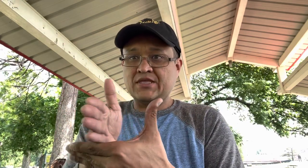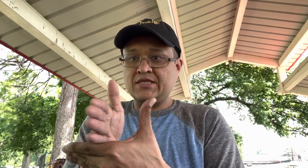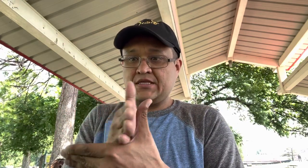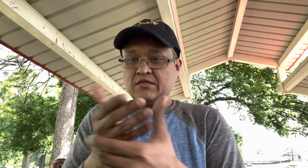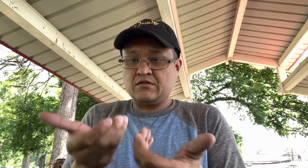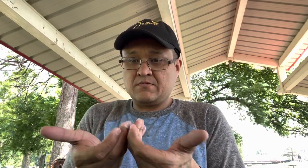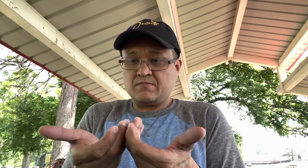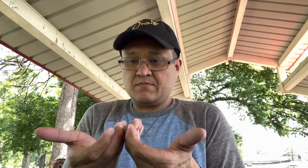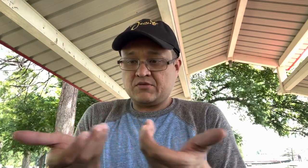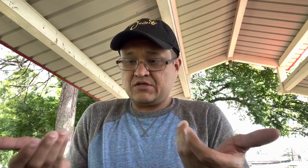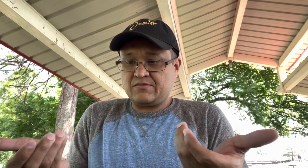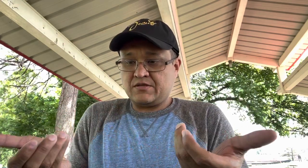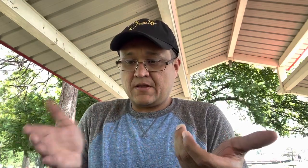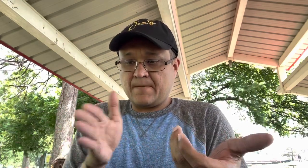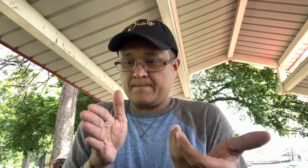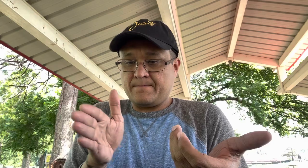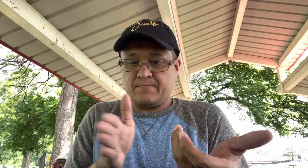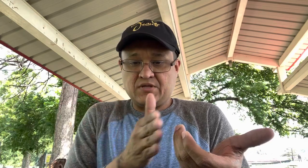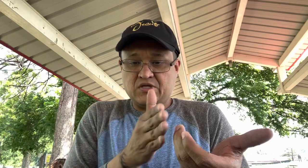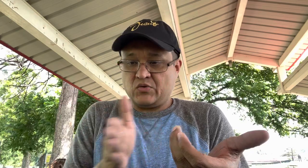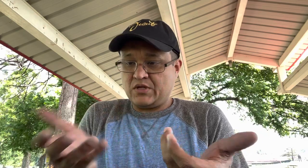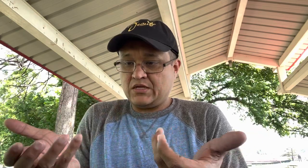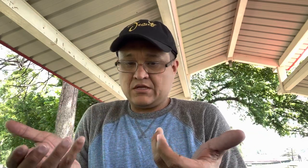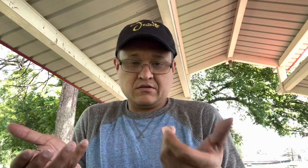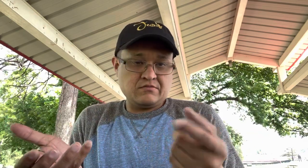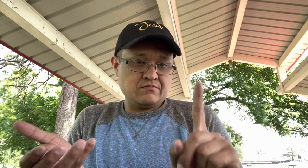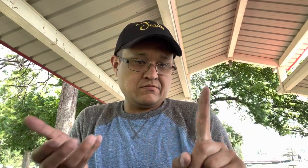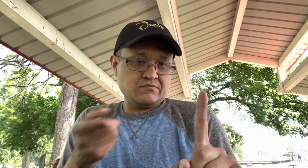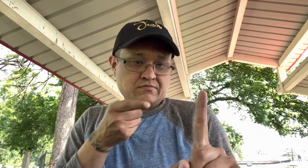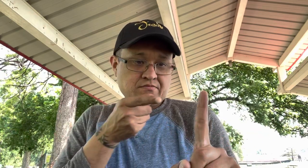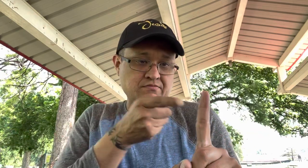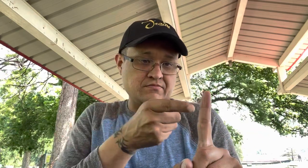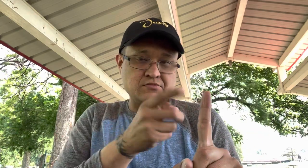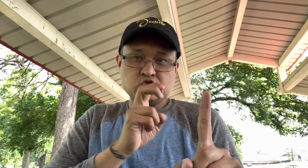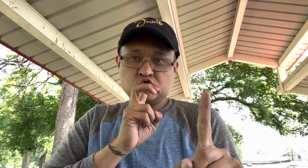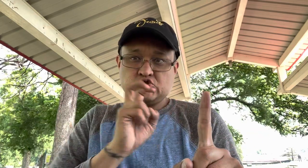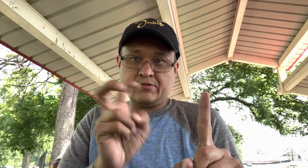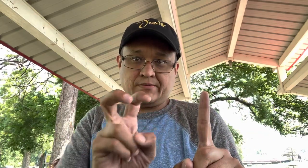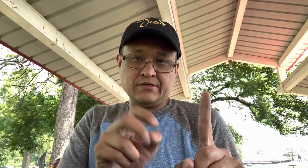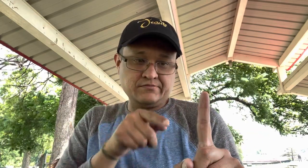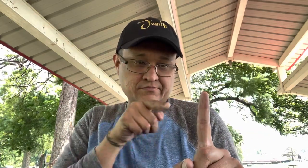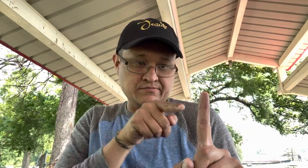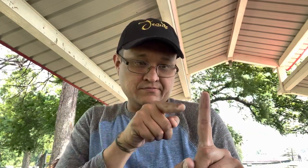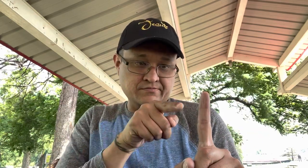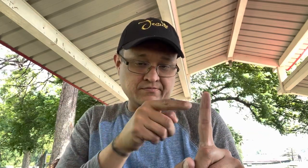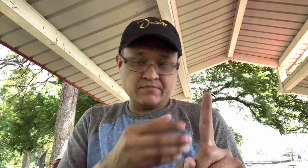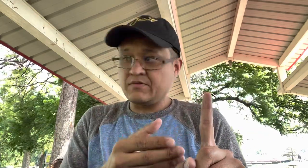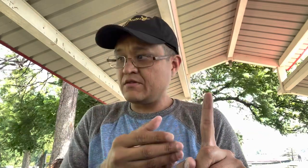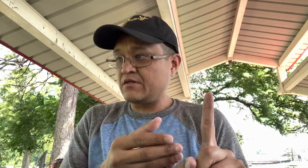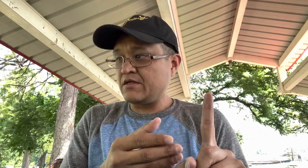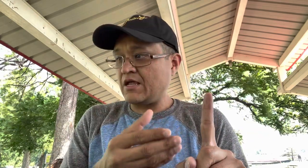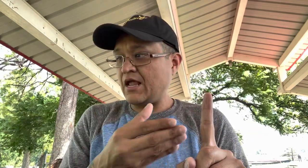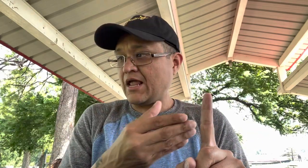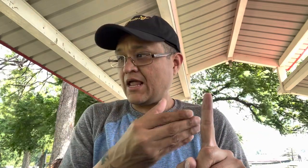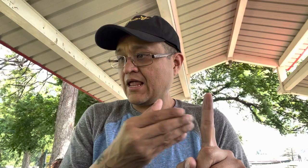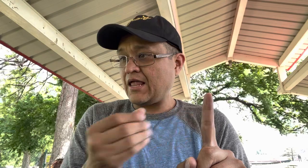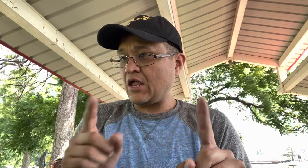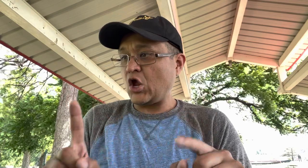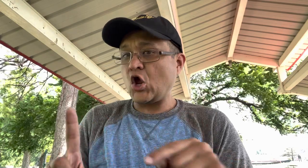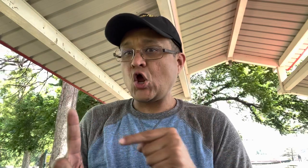between the separation between you the serpent and